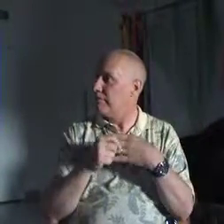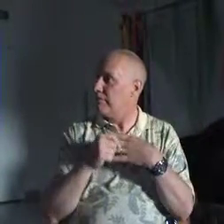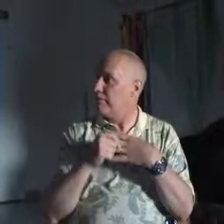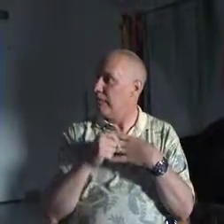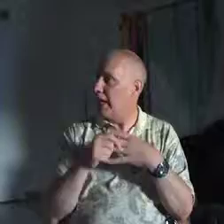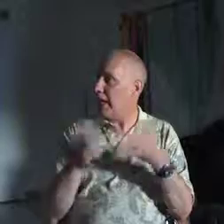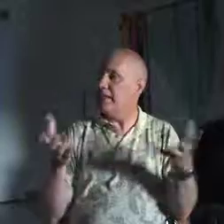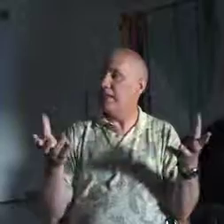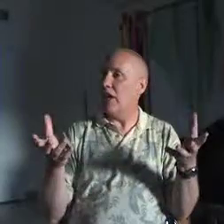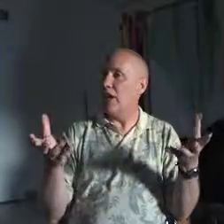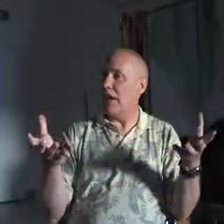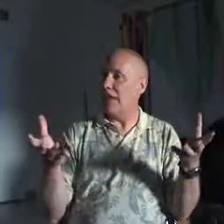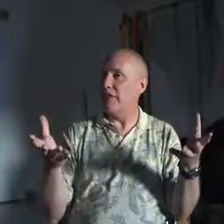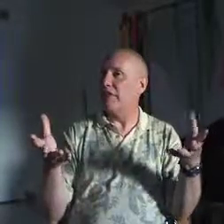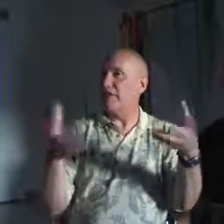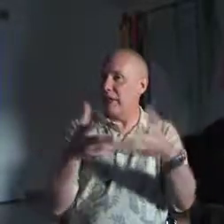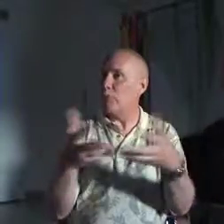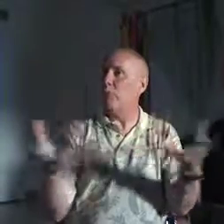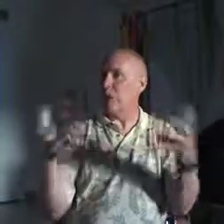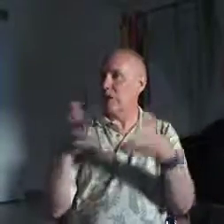And this is how the scientific method works.